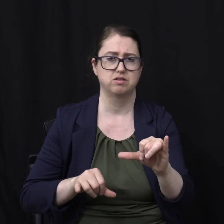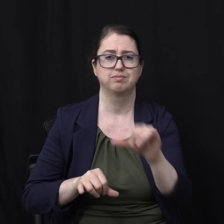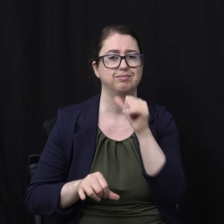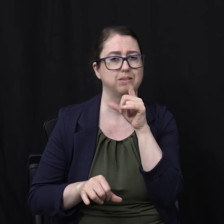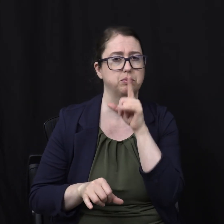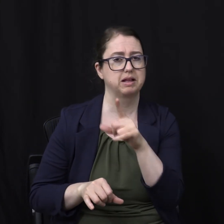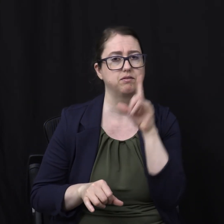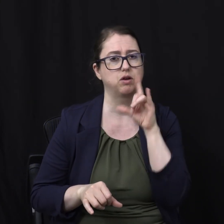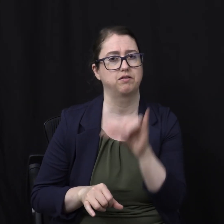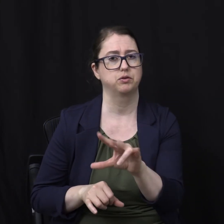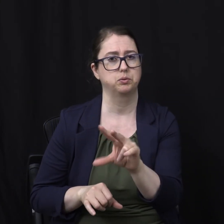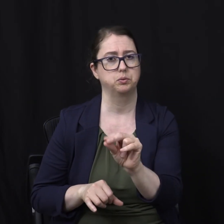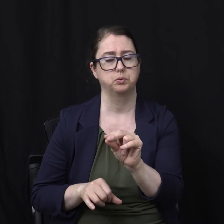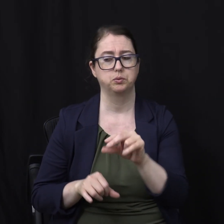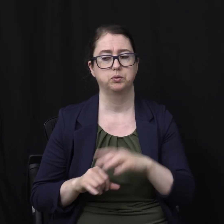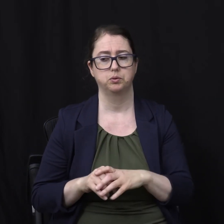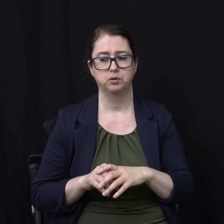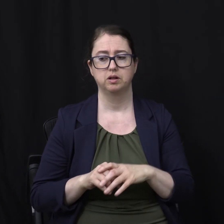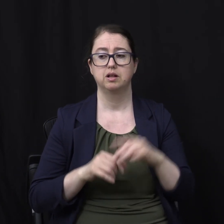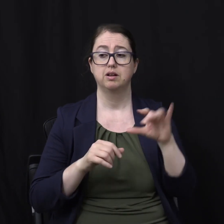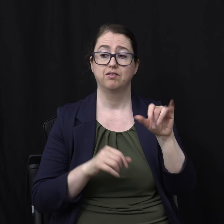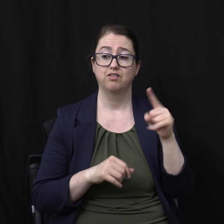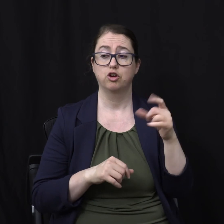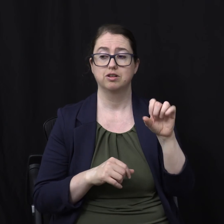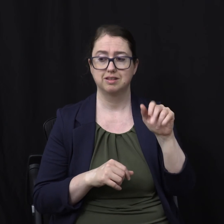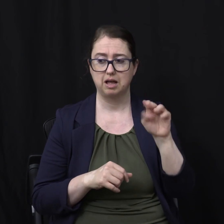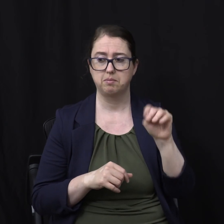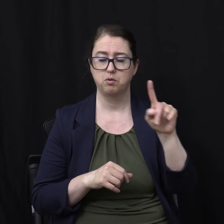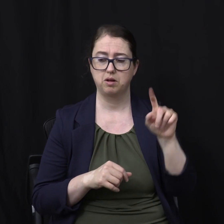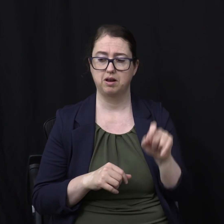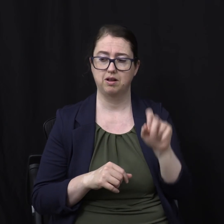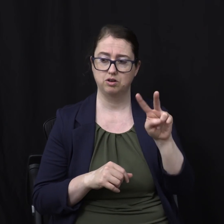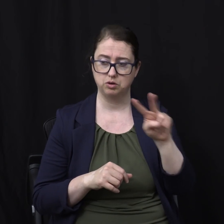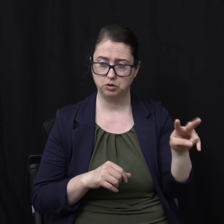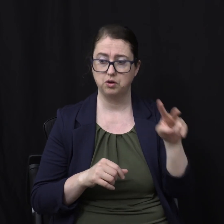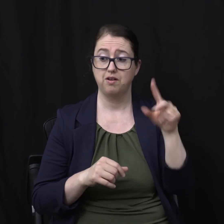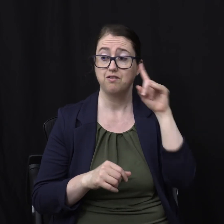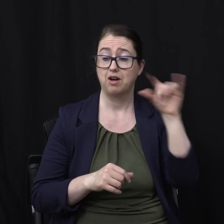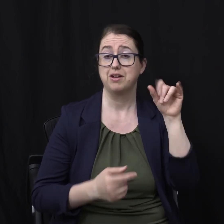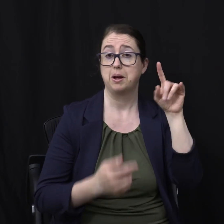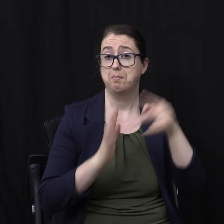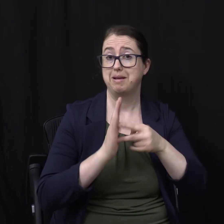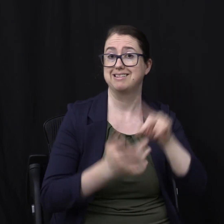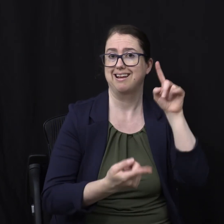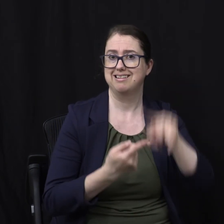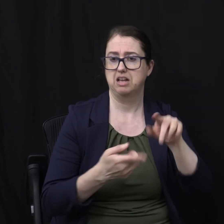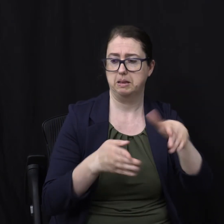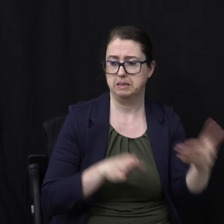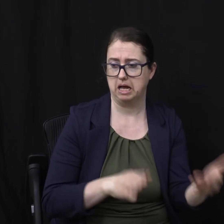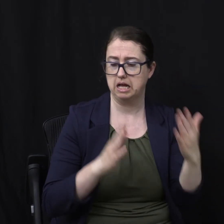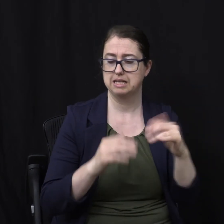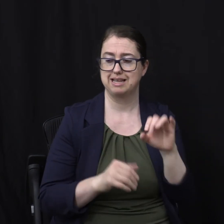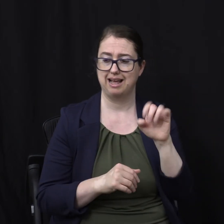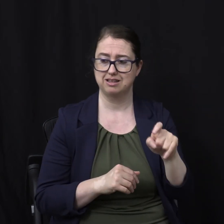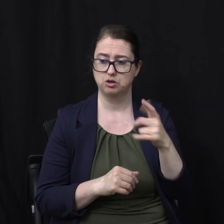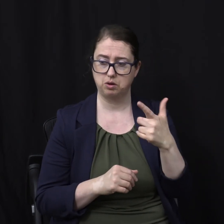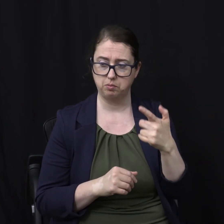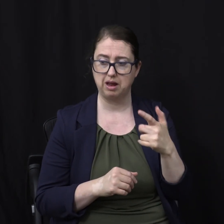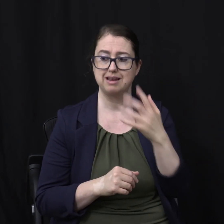1 Samuel 1 verse 22 Forever means Until he dies Exodus 21 A Hebrew slave Would serve his master Forever or until he dies Oh are you noticing A little